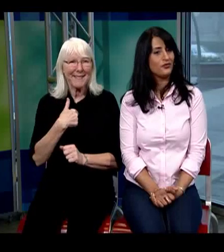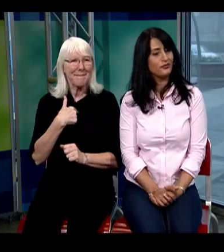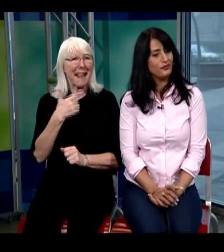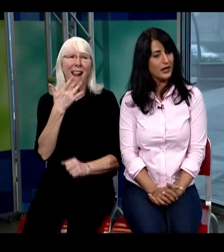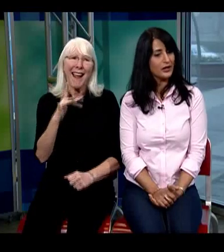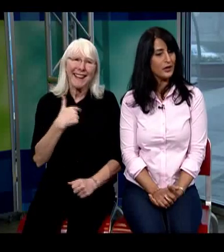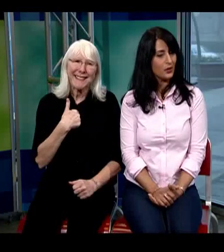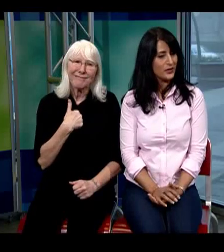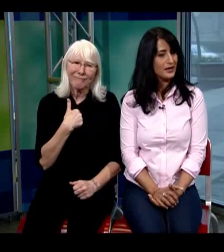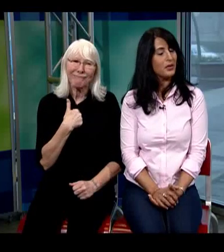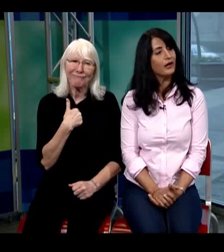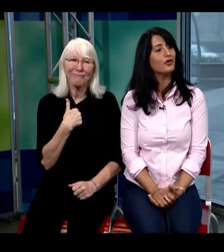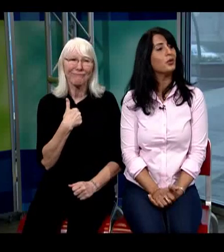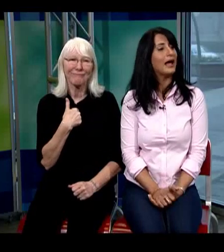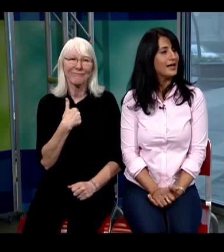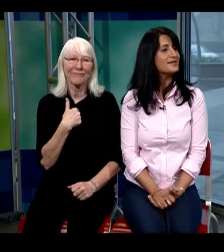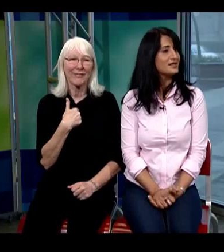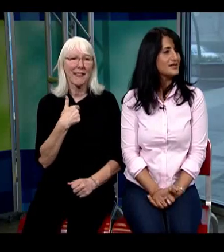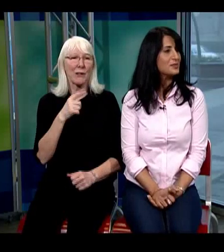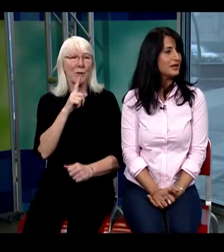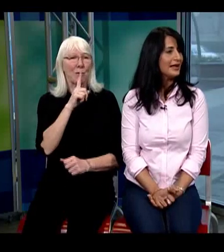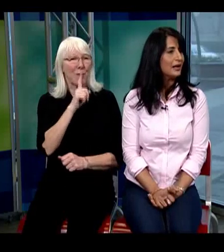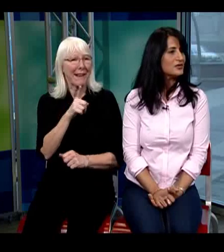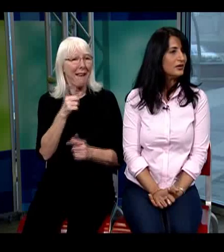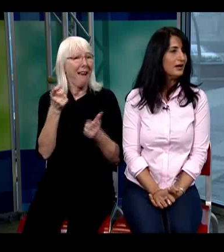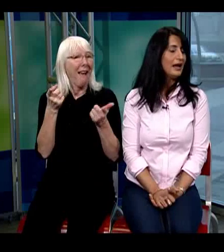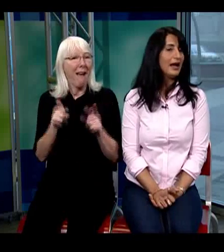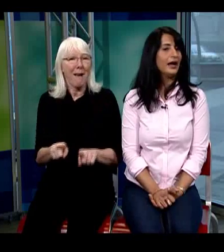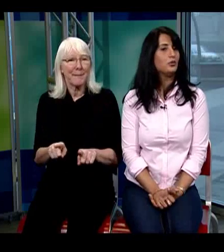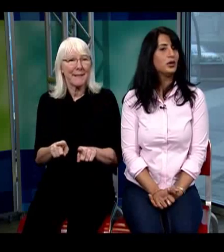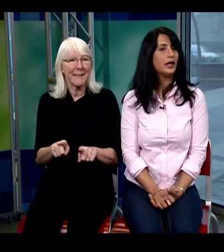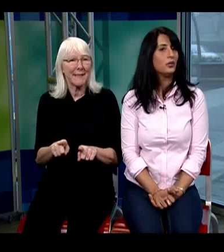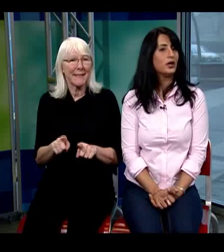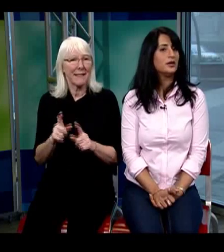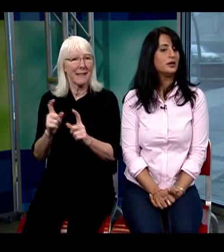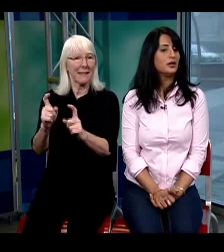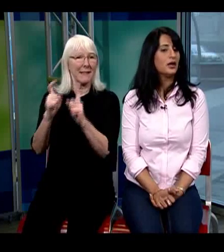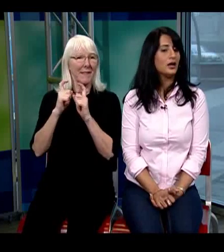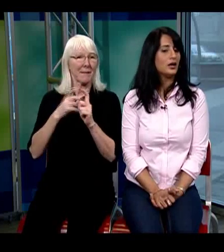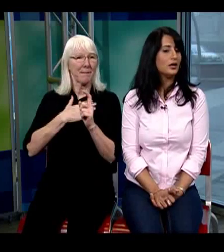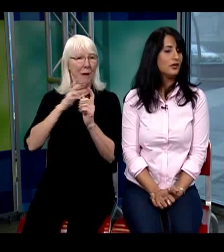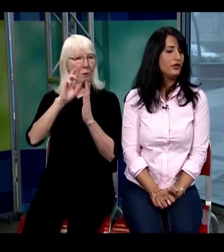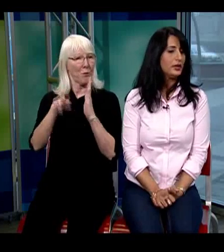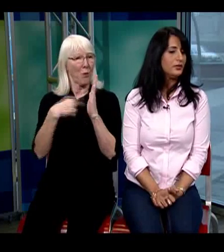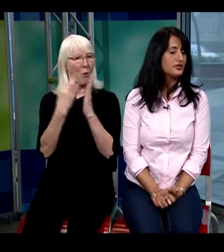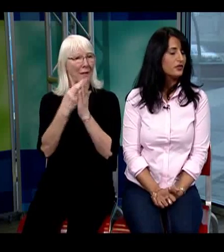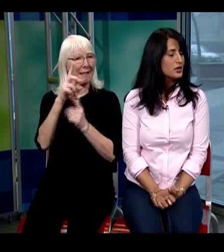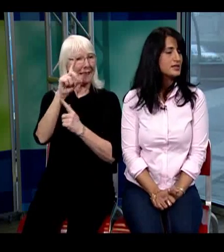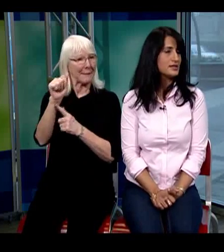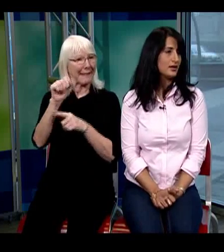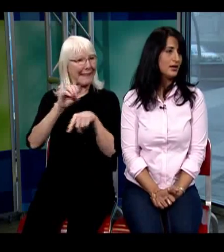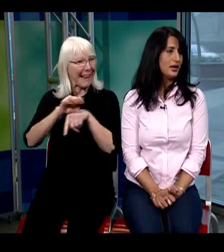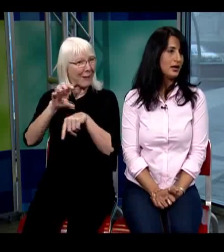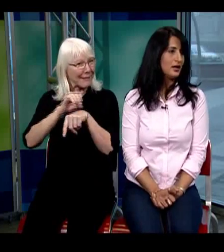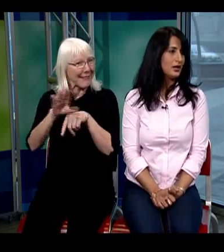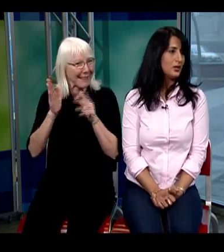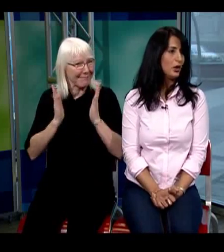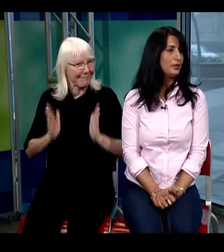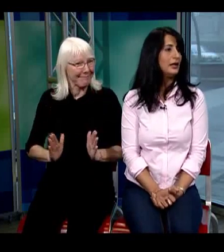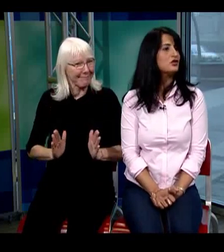fell within my role as a disability counsellor and working with a very diverse population